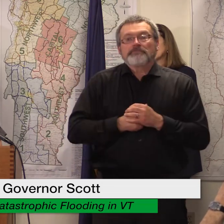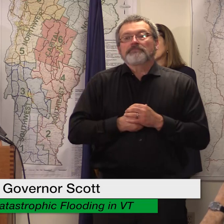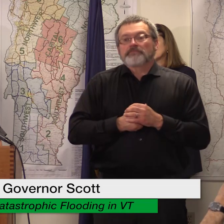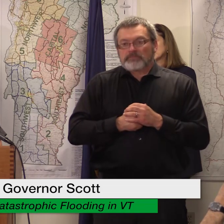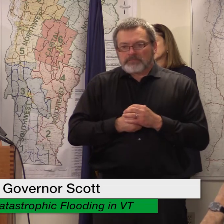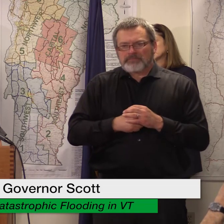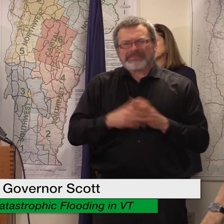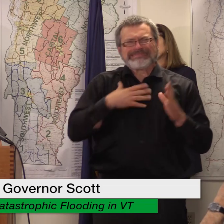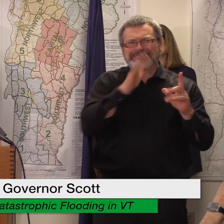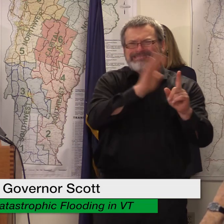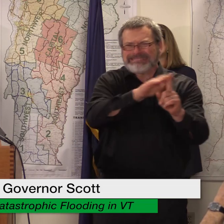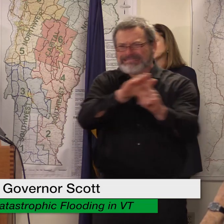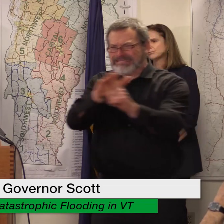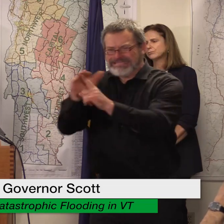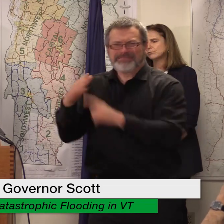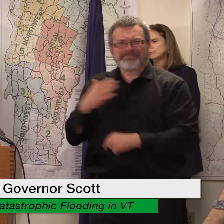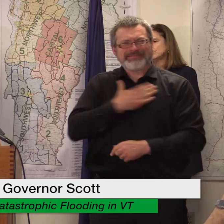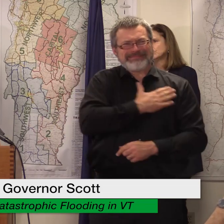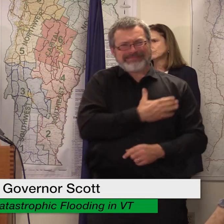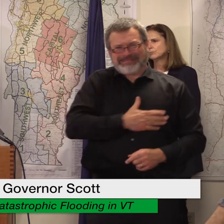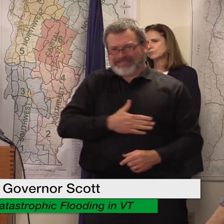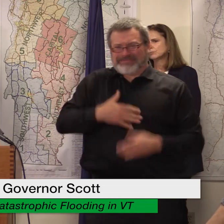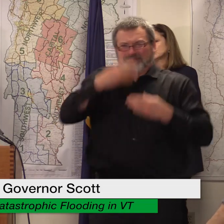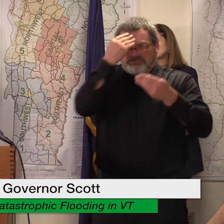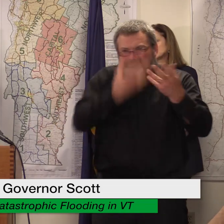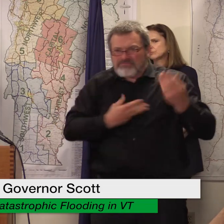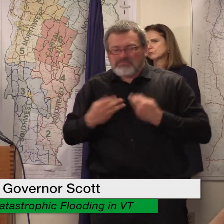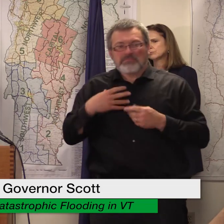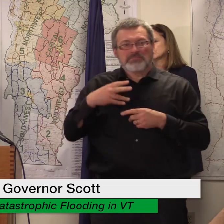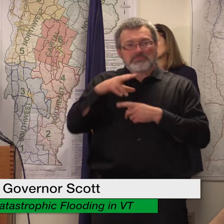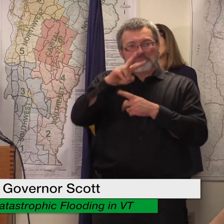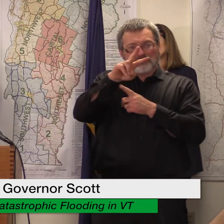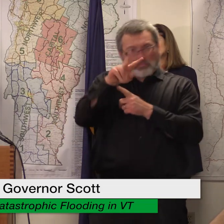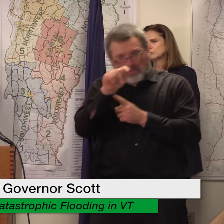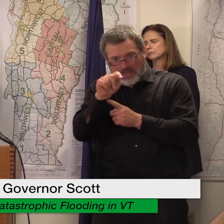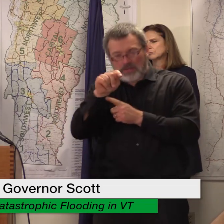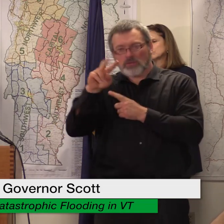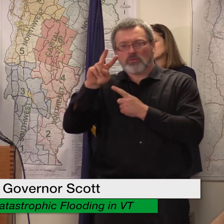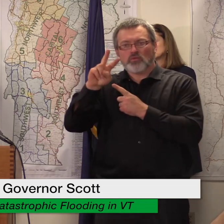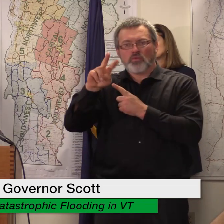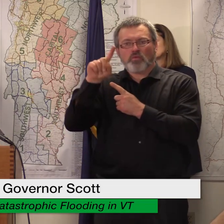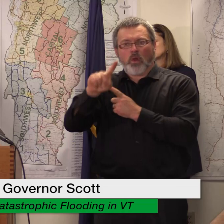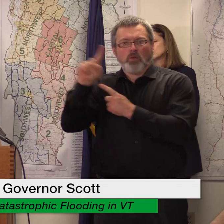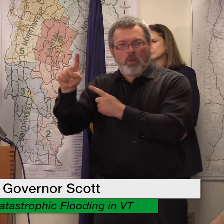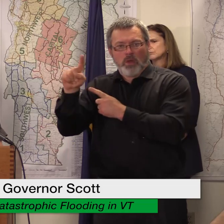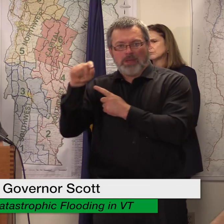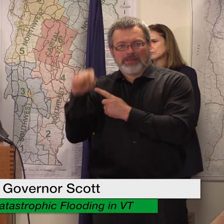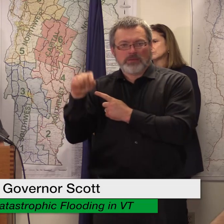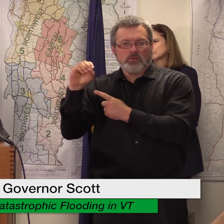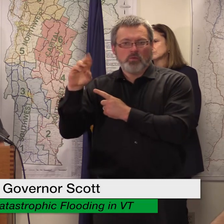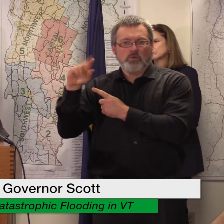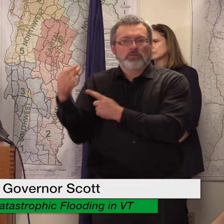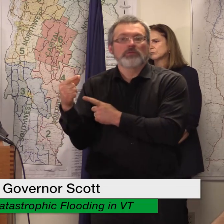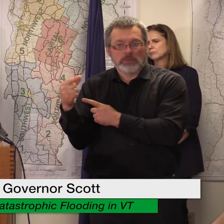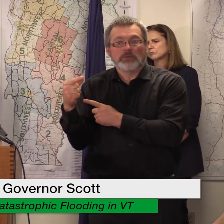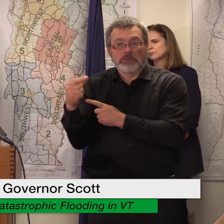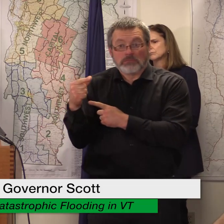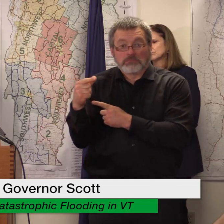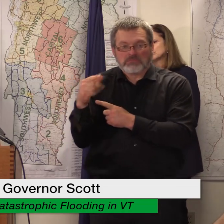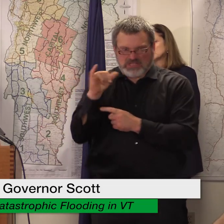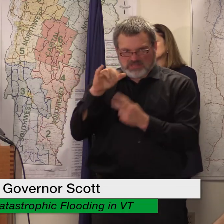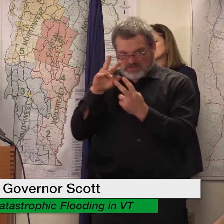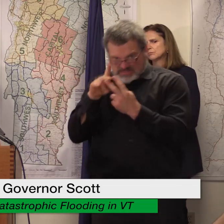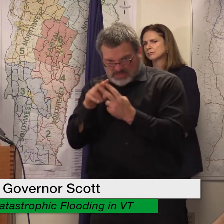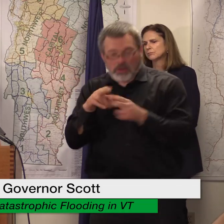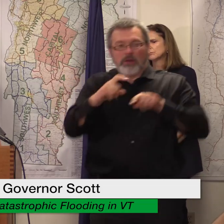vermonters to report their damage to vermont211.org or by calling 211 if you are unable to get online